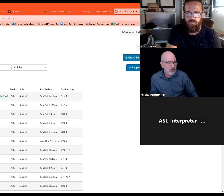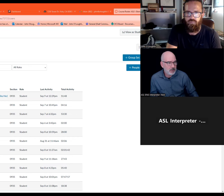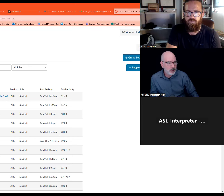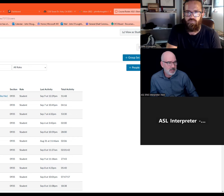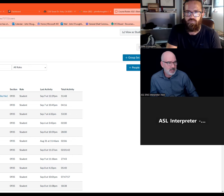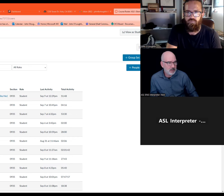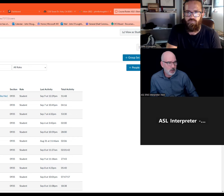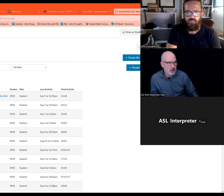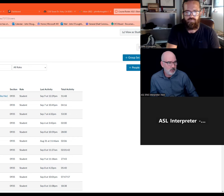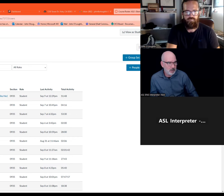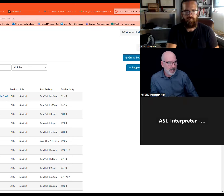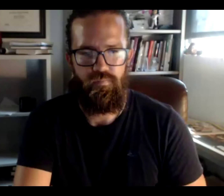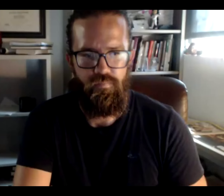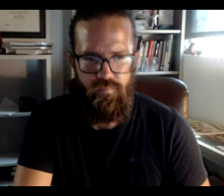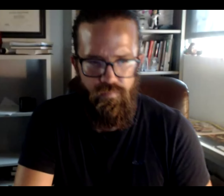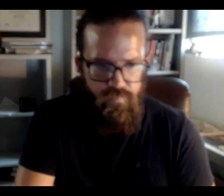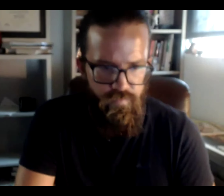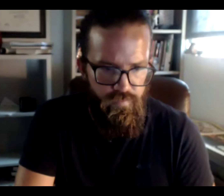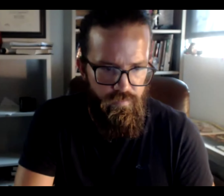Just getting some audio feedback.